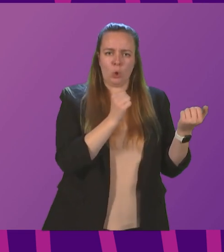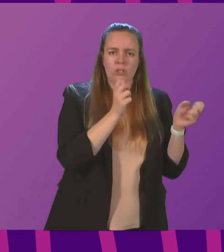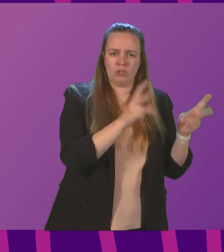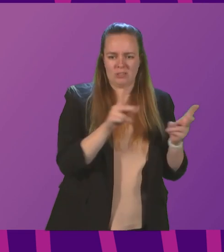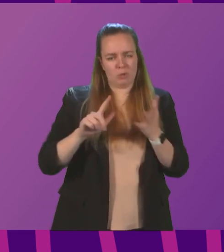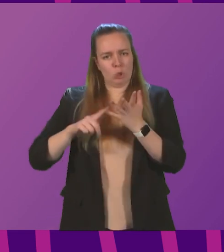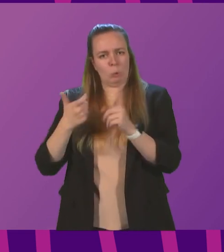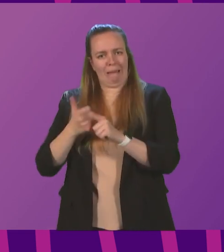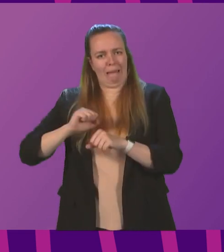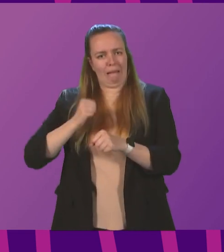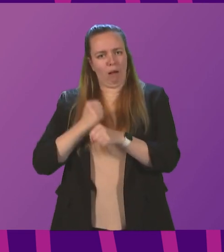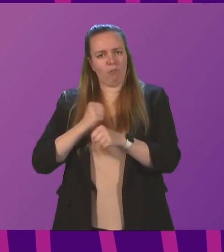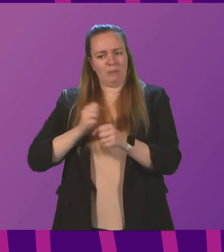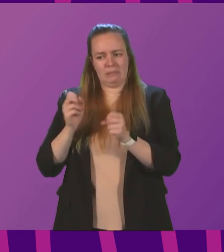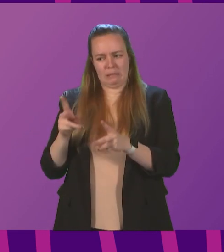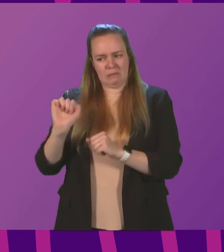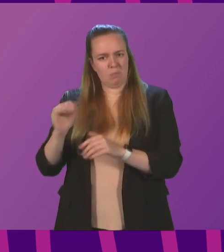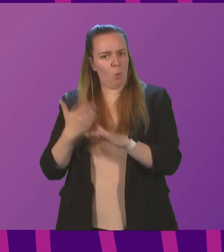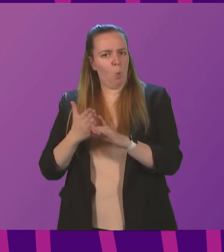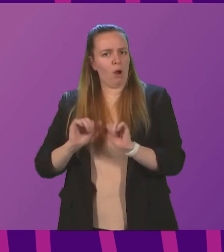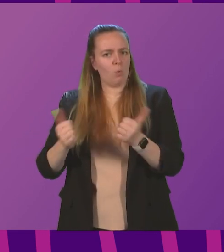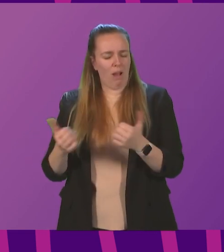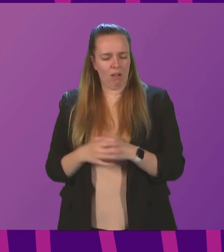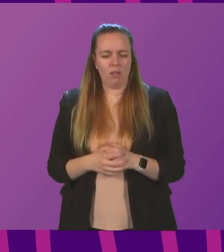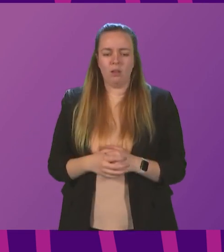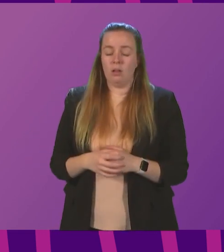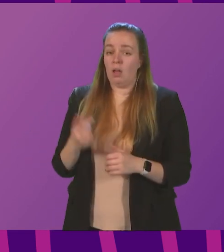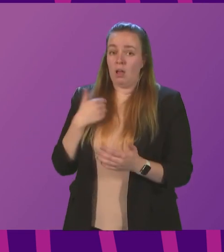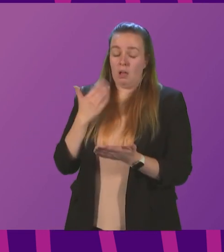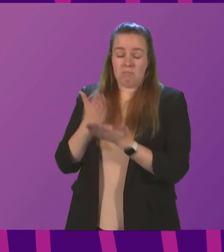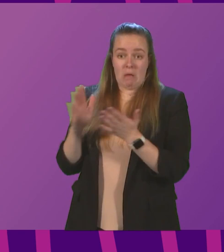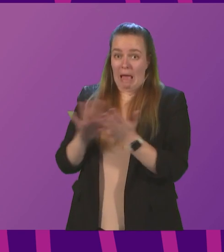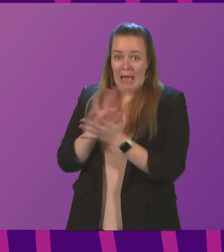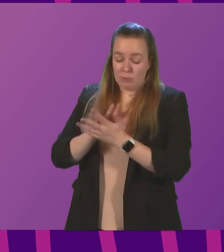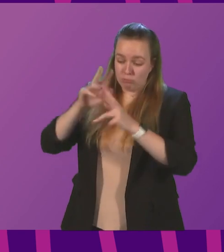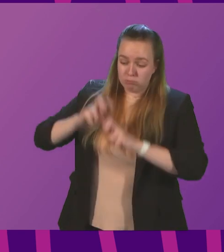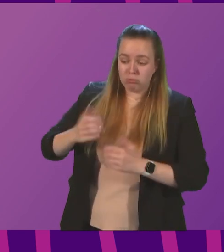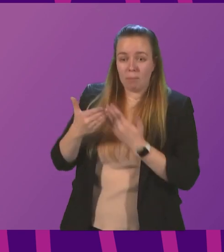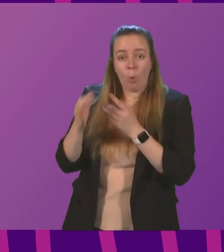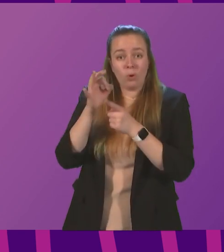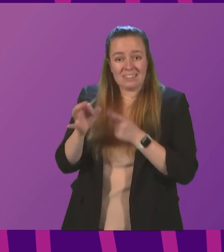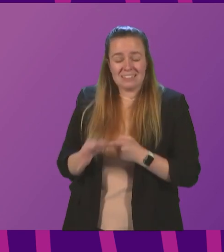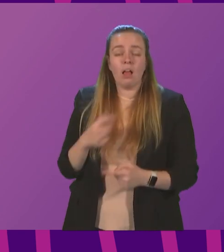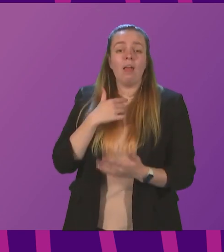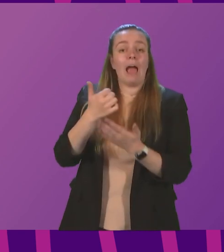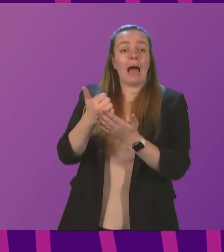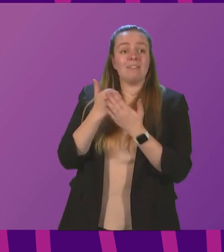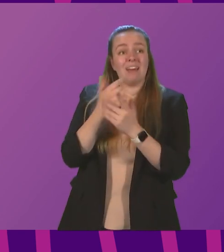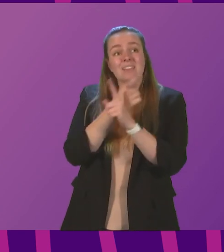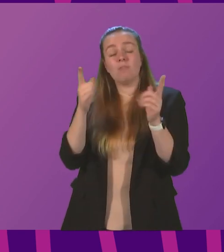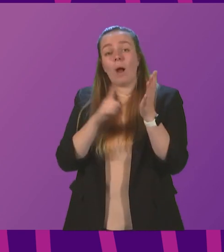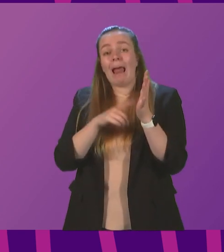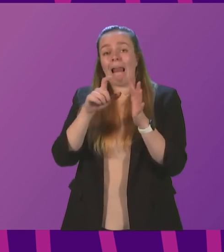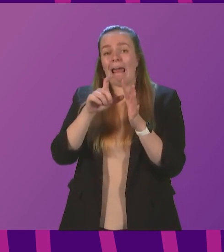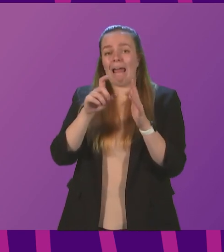Government system works? First Minister. I am genuinely more than happy to look into that in a bit more detail. The advice is for people doing LFD